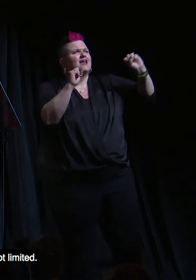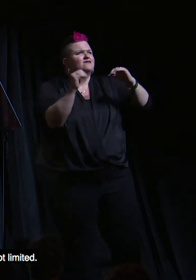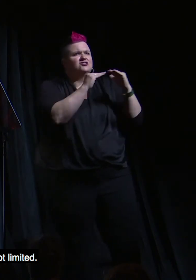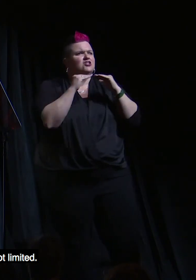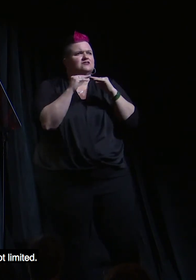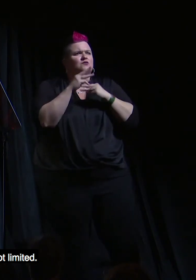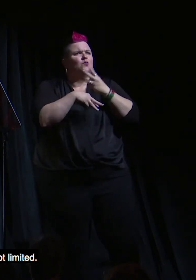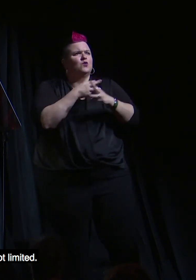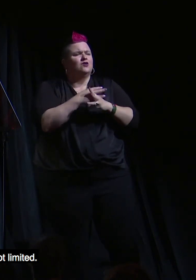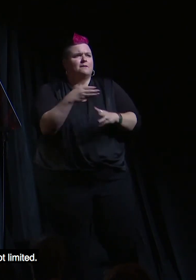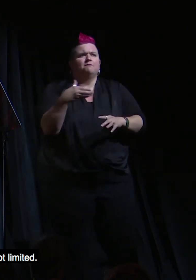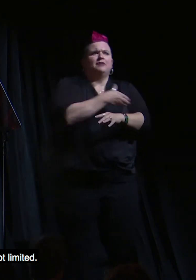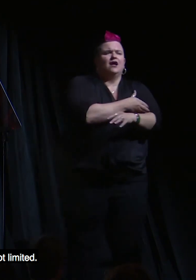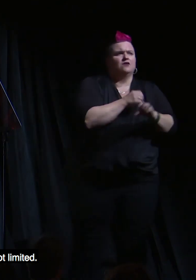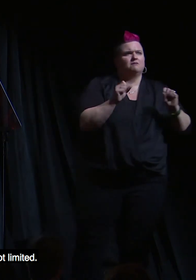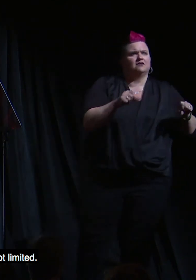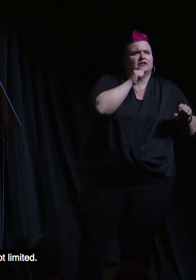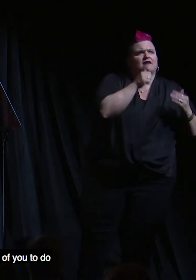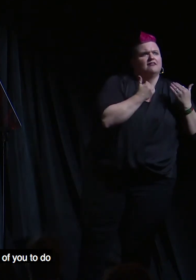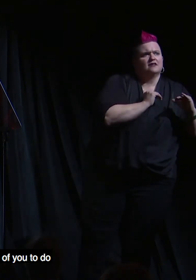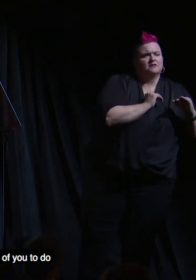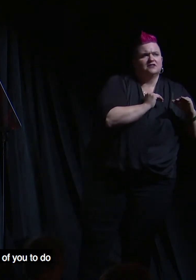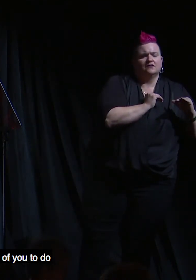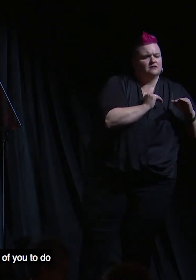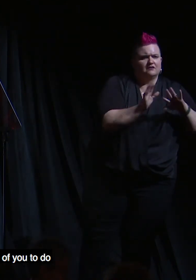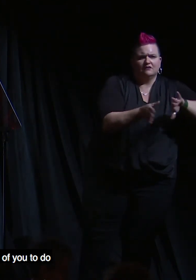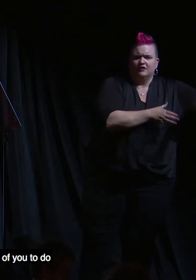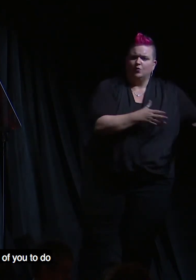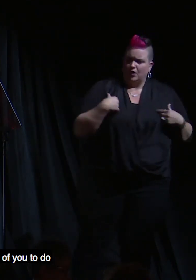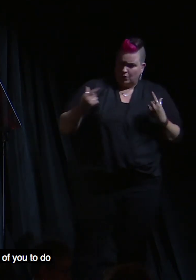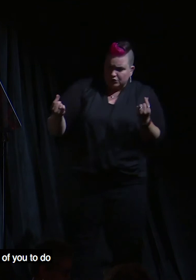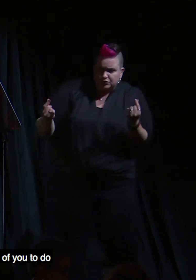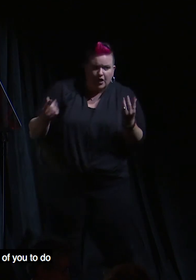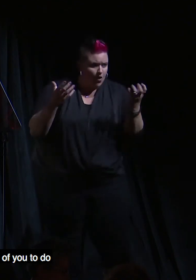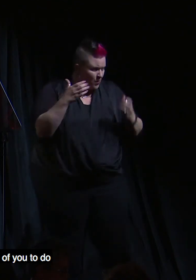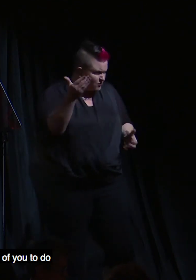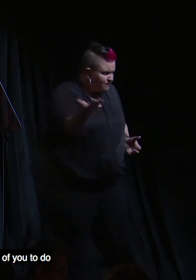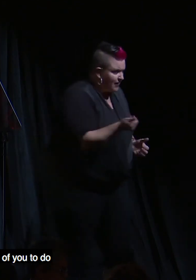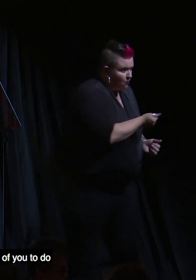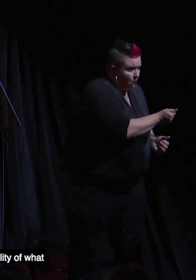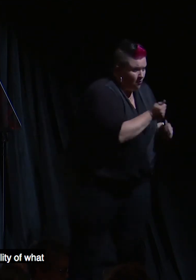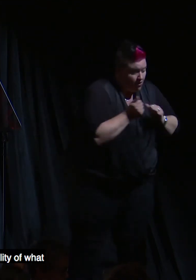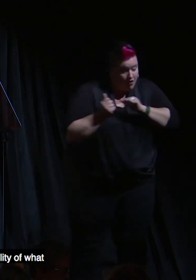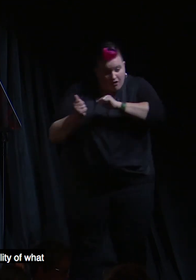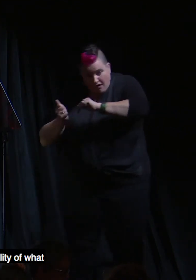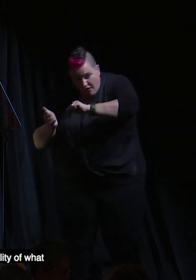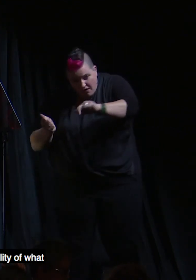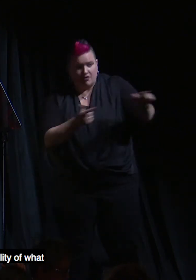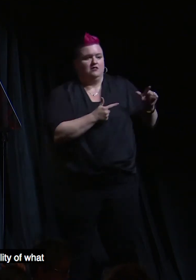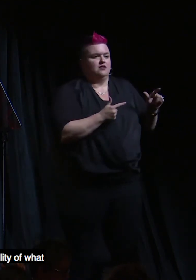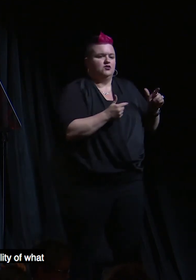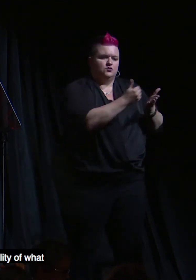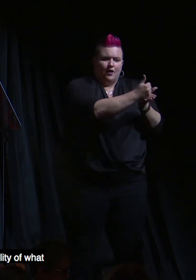What I want to do, and what I invite all of you to do, is to